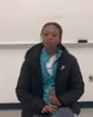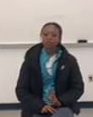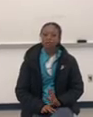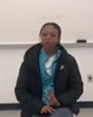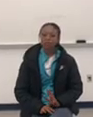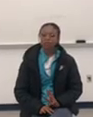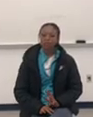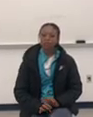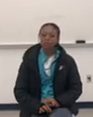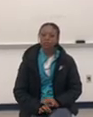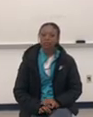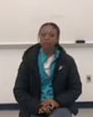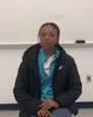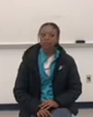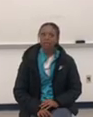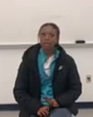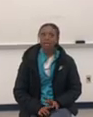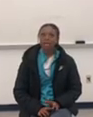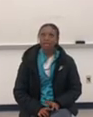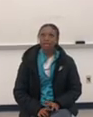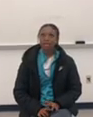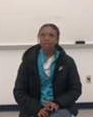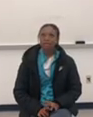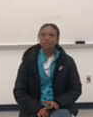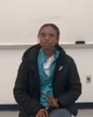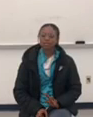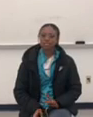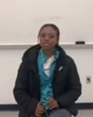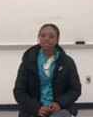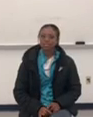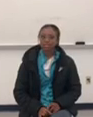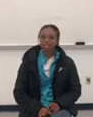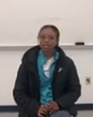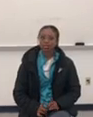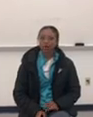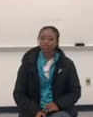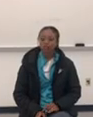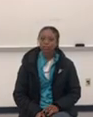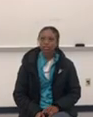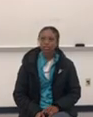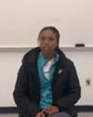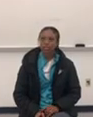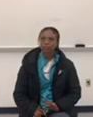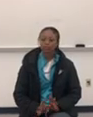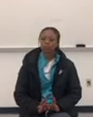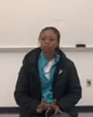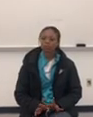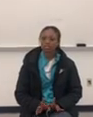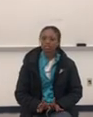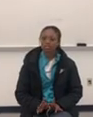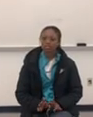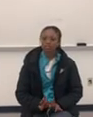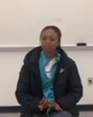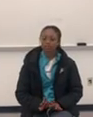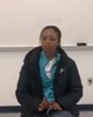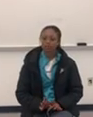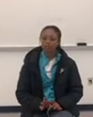is Space Mountain. So I was able to get on that. And then a lot of the stuff that's in Disneyland is also at Magic Kingdom, like all the princesses and stuff like that. So